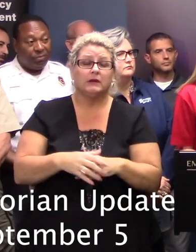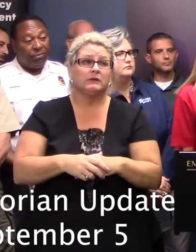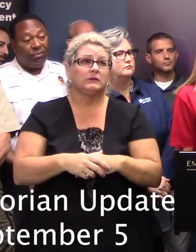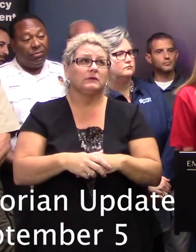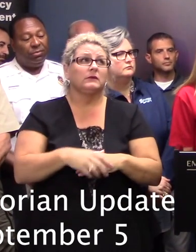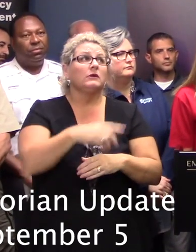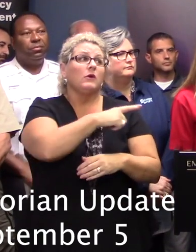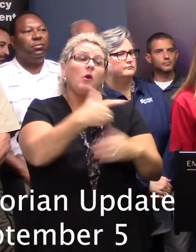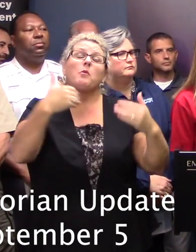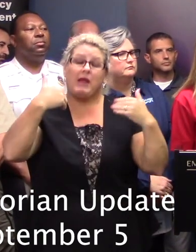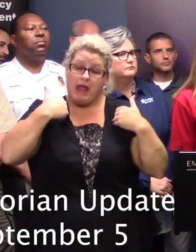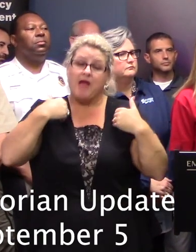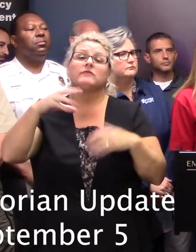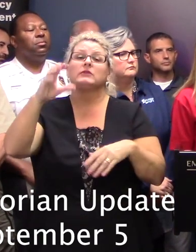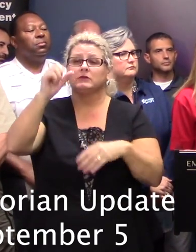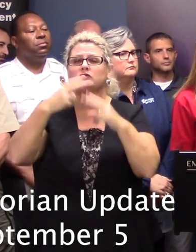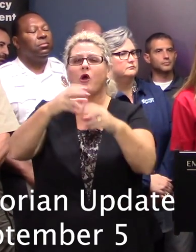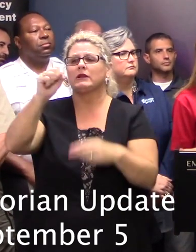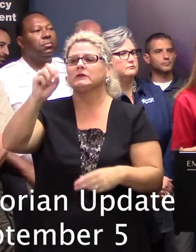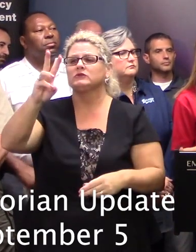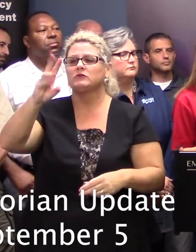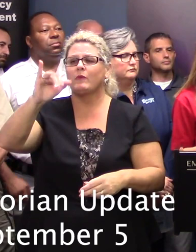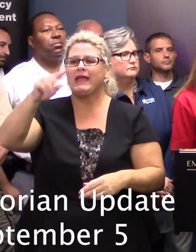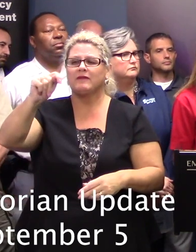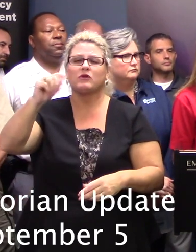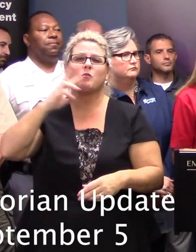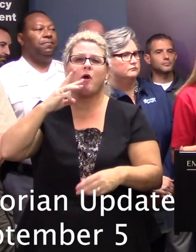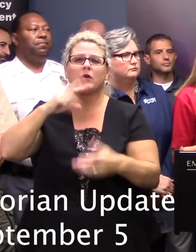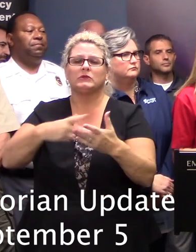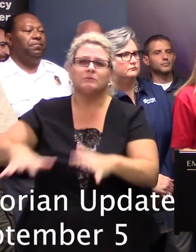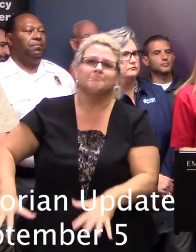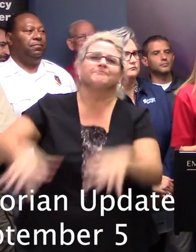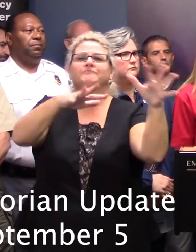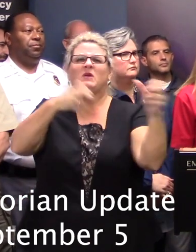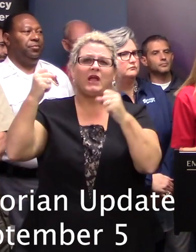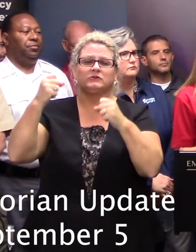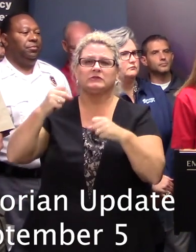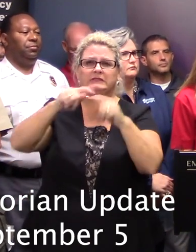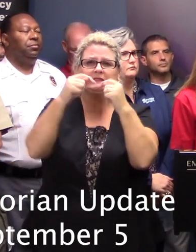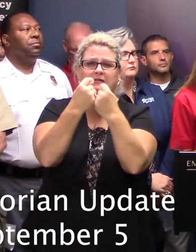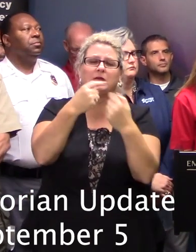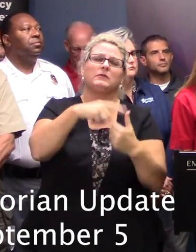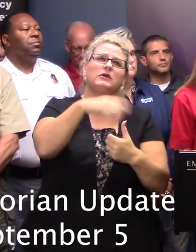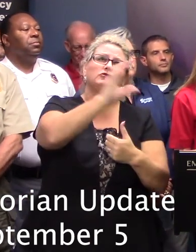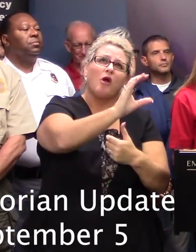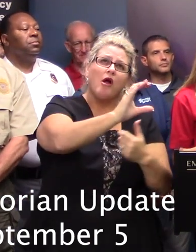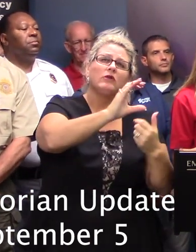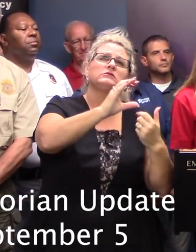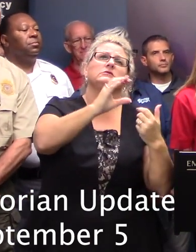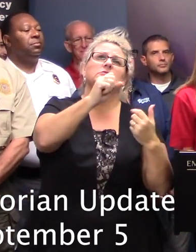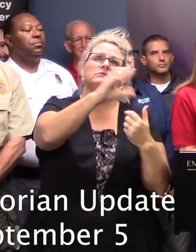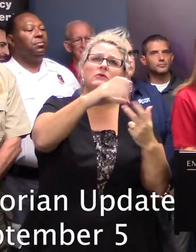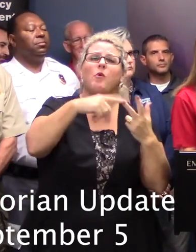Well, so we've got swift water teams in North Charleston and the city of Charleston, some in Horry County. We